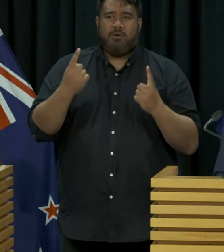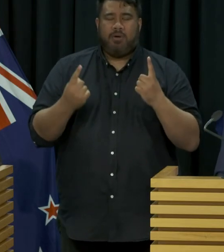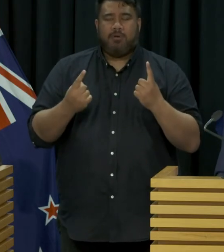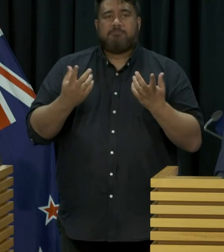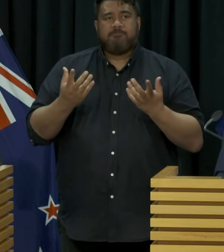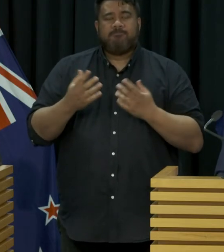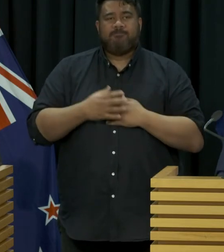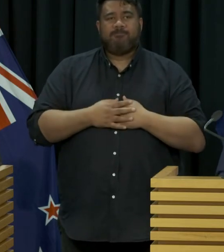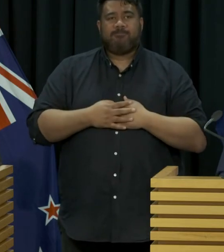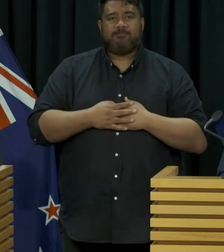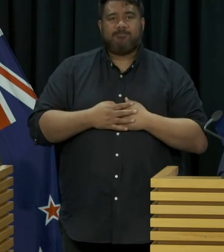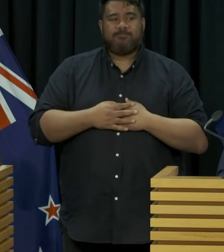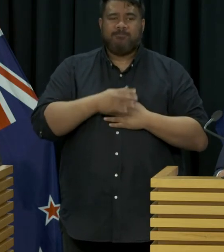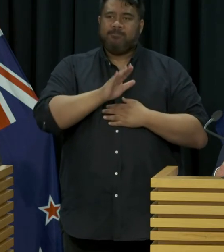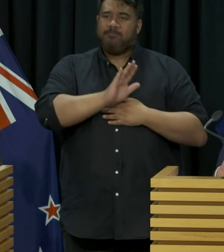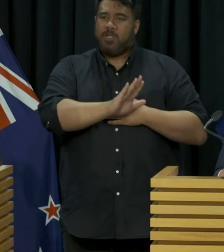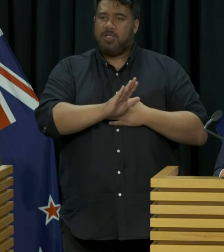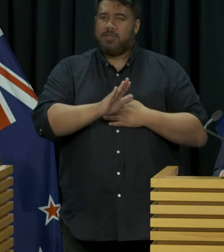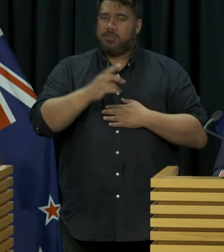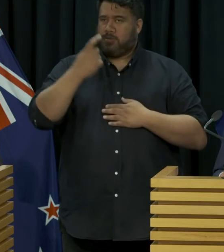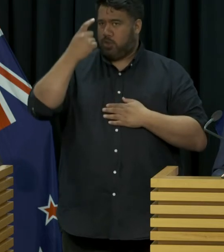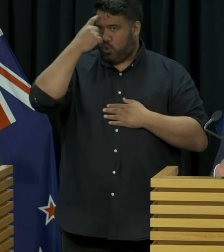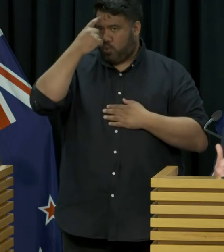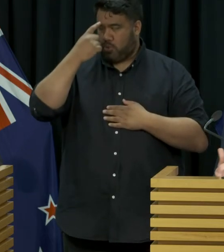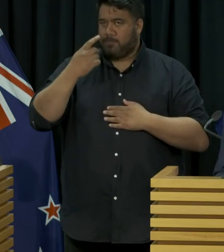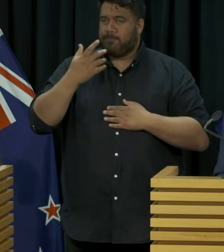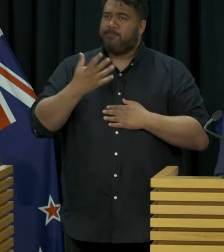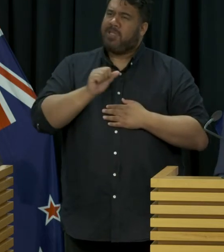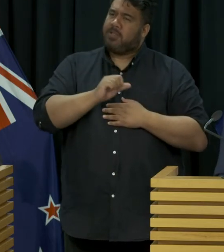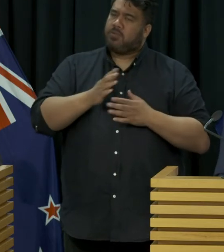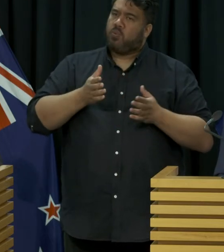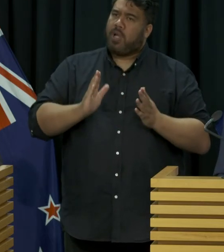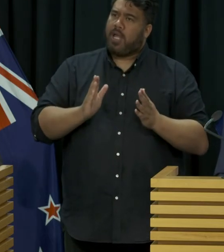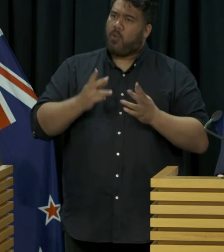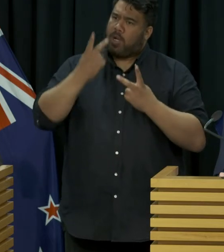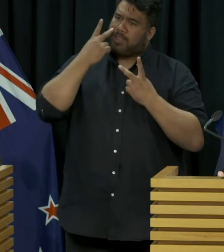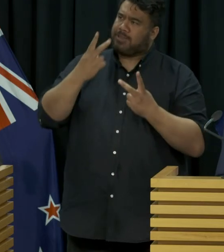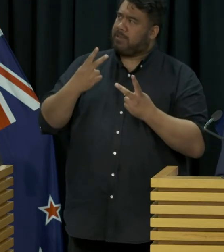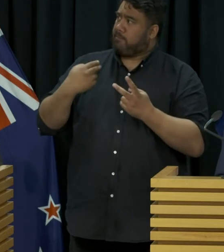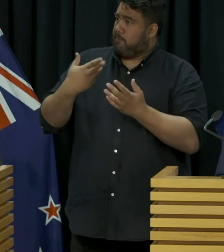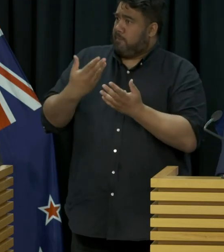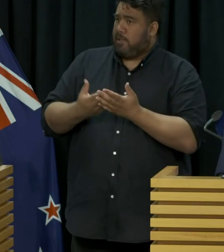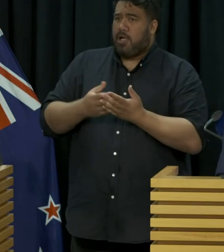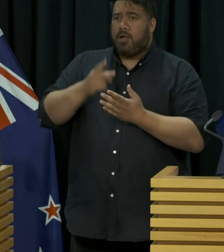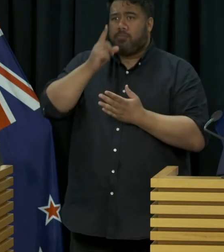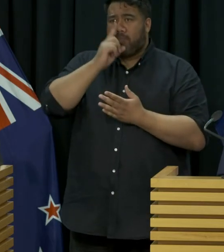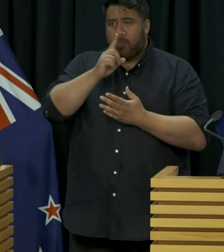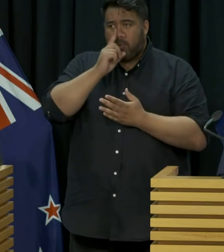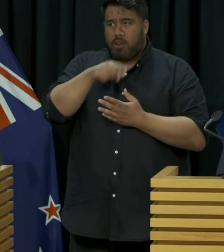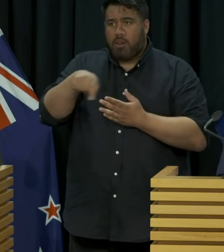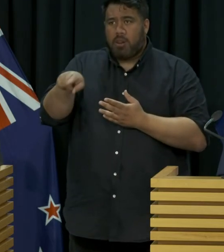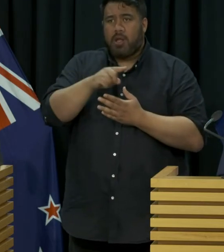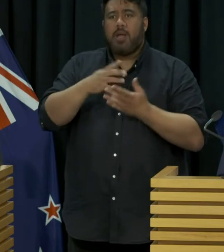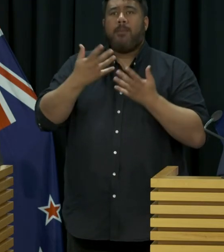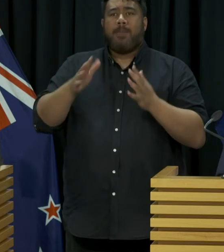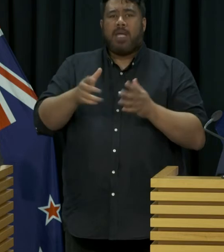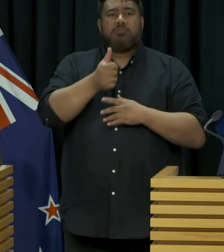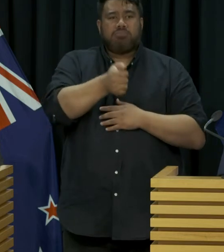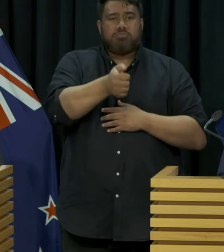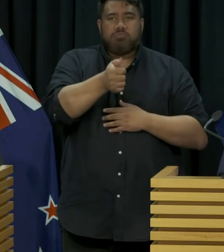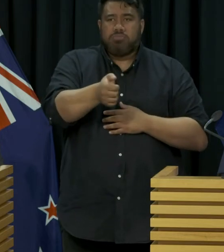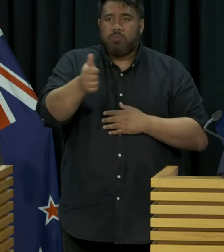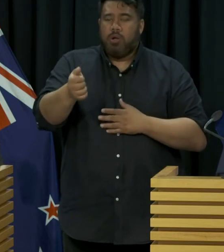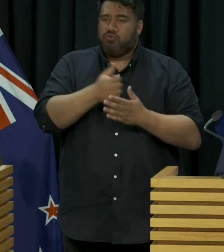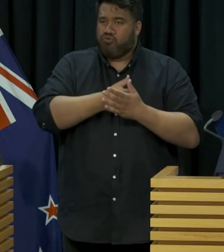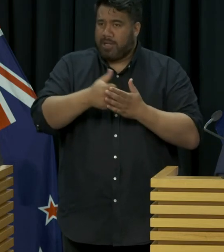and in my mind because people have done these behaviours before they have scanned regularly,